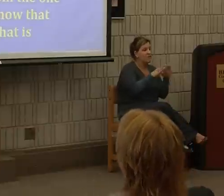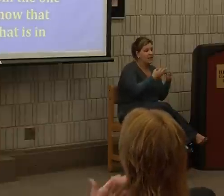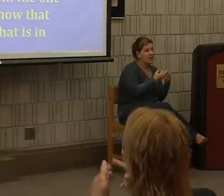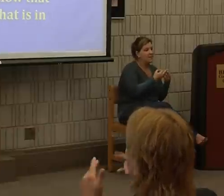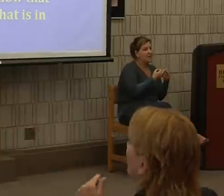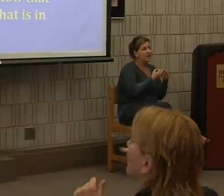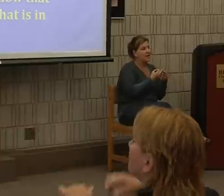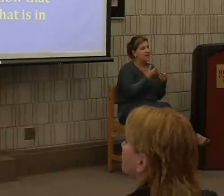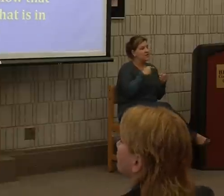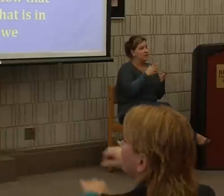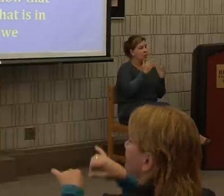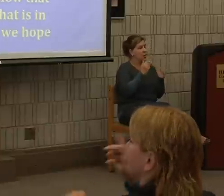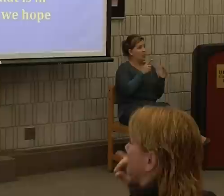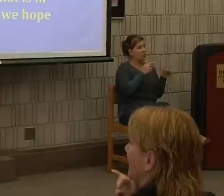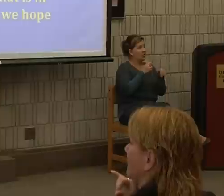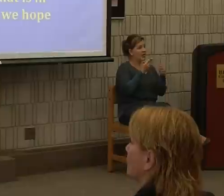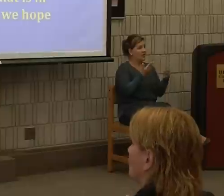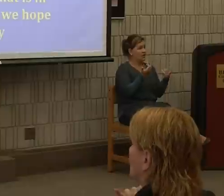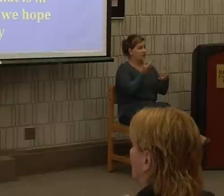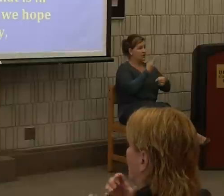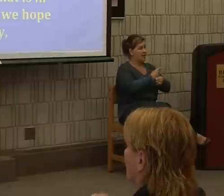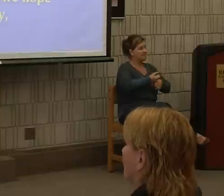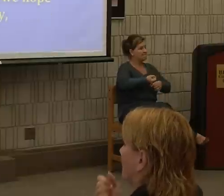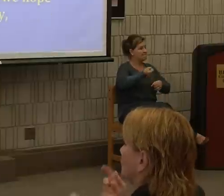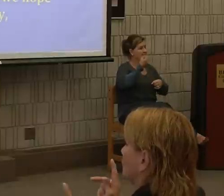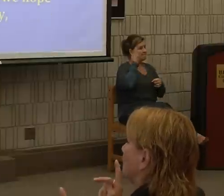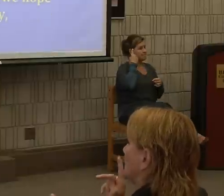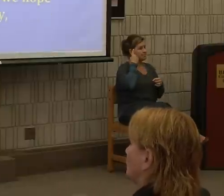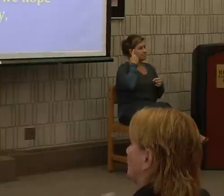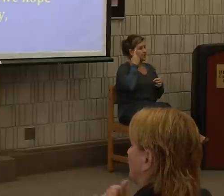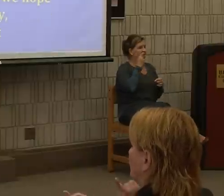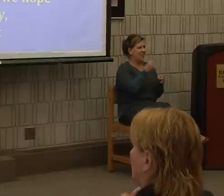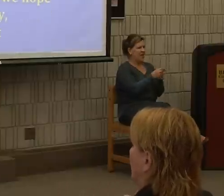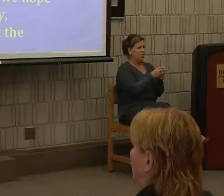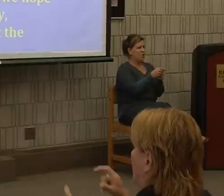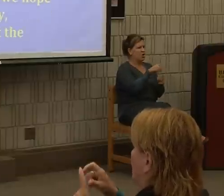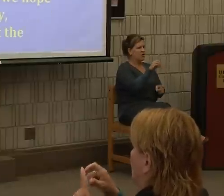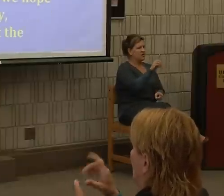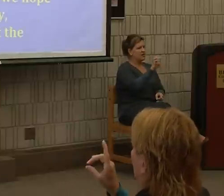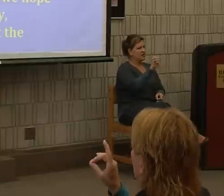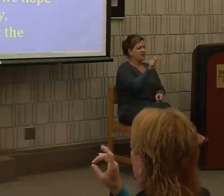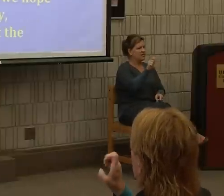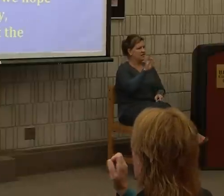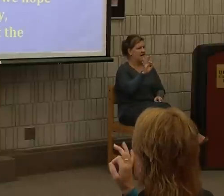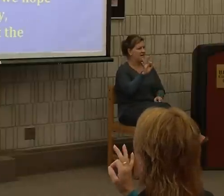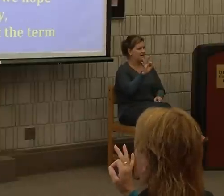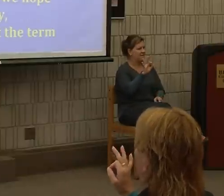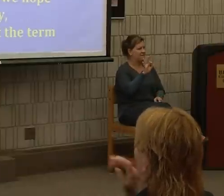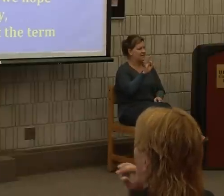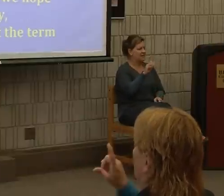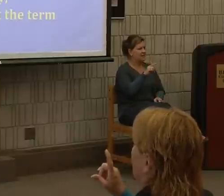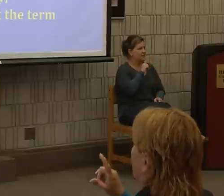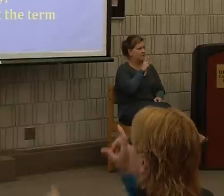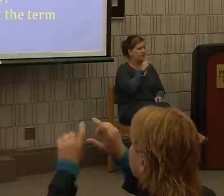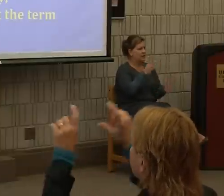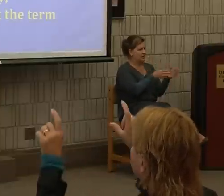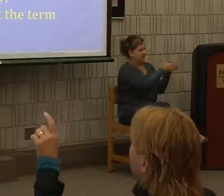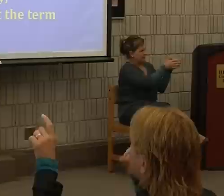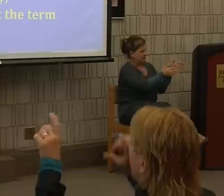hope you leave today understanding that the term Deaf is an umbrella term for a lot of different types